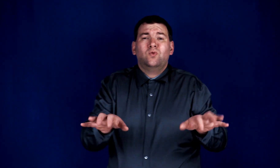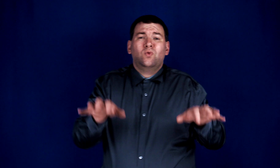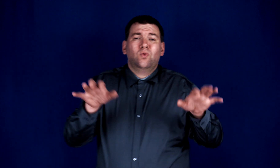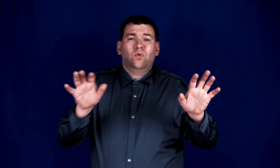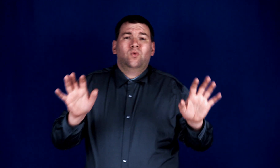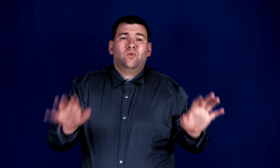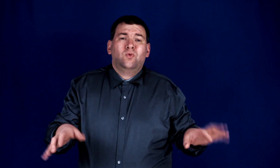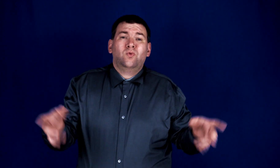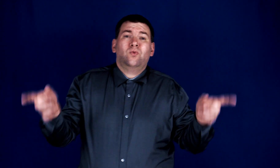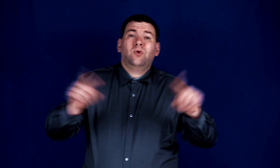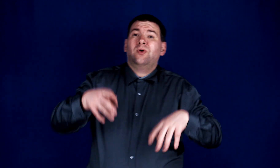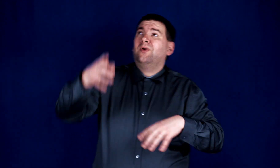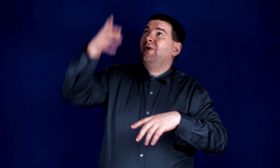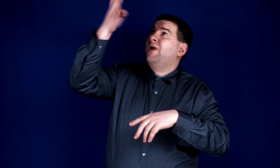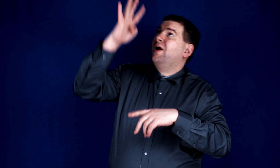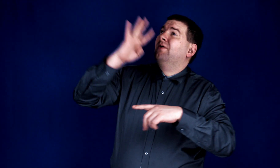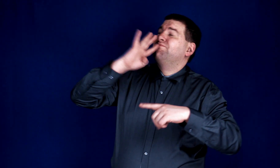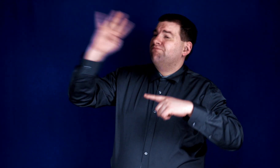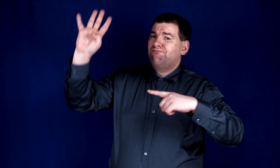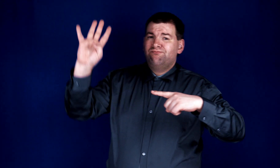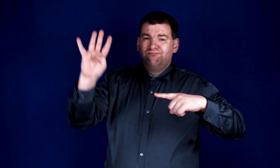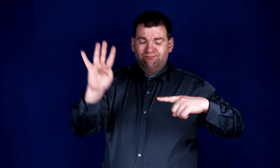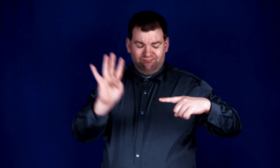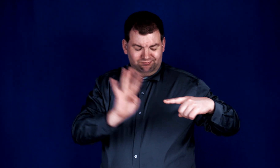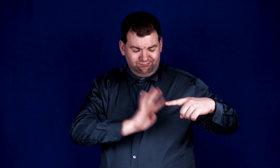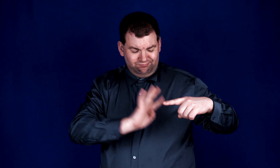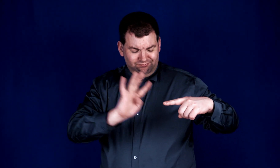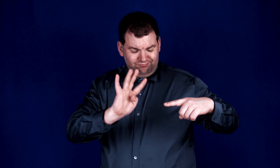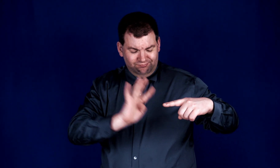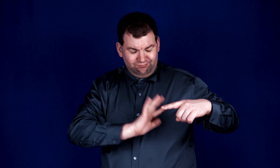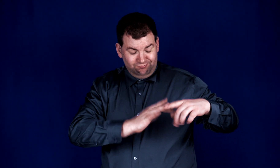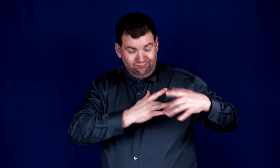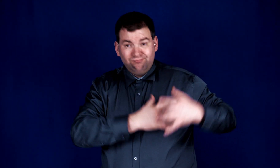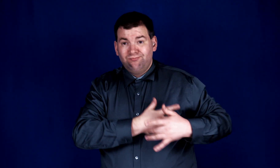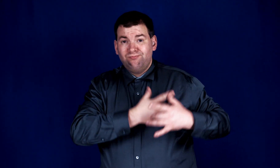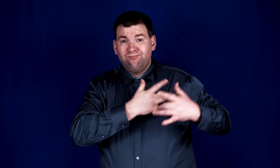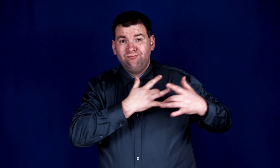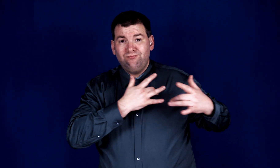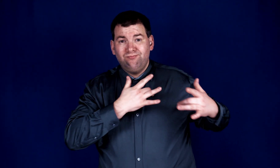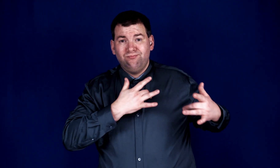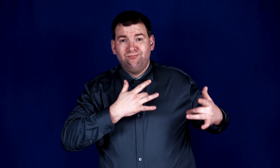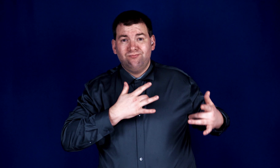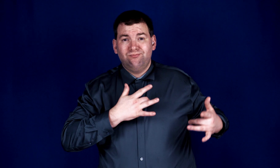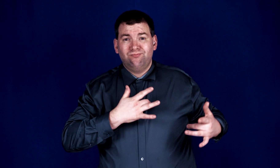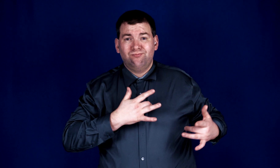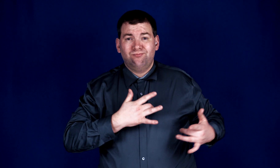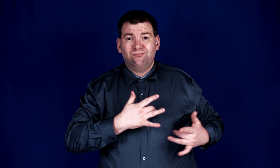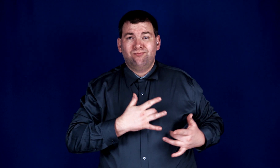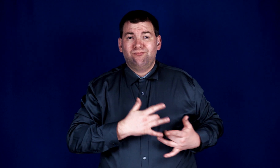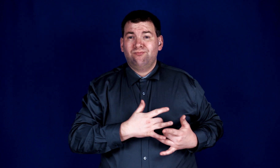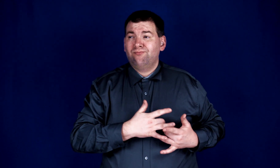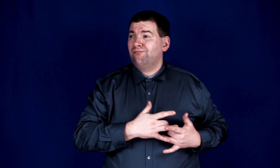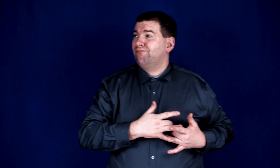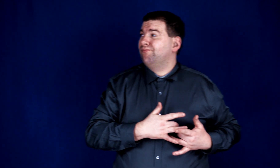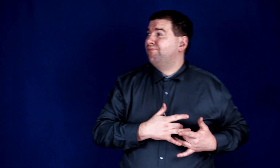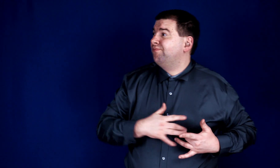When God whispers in your heart